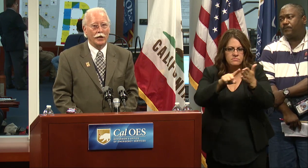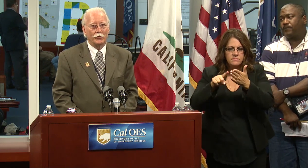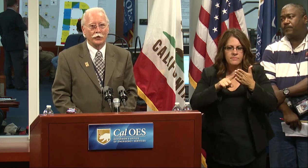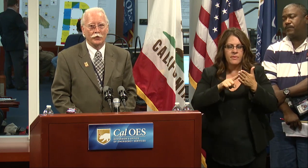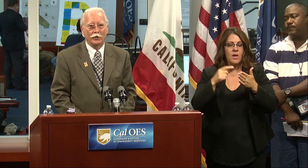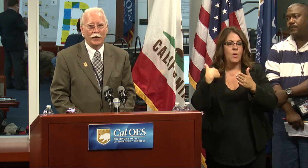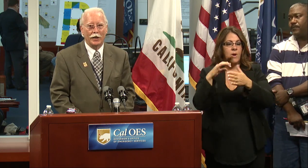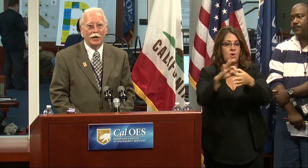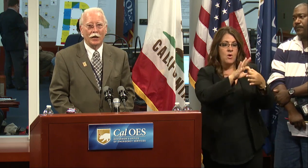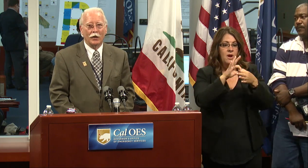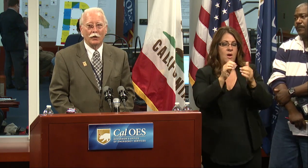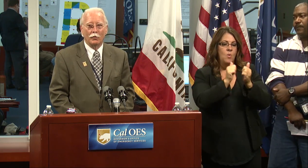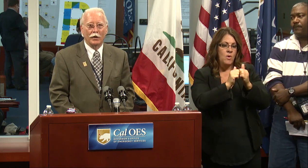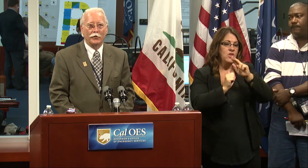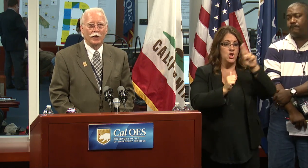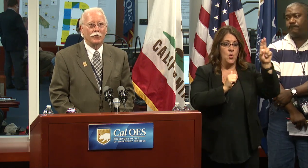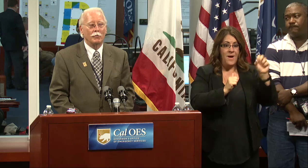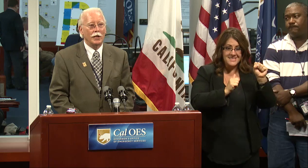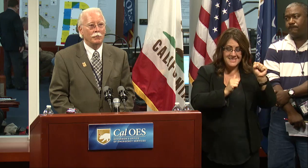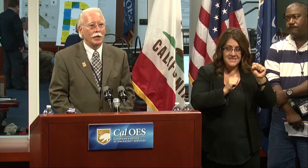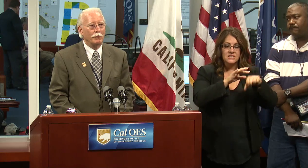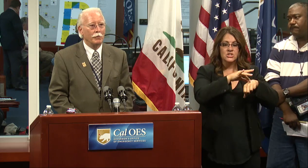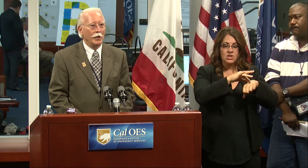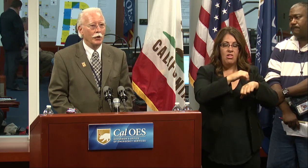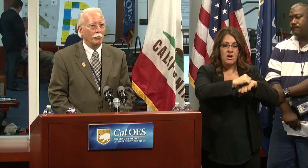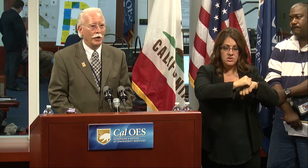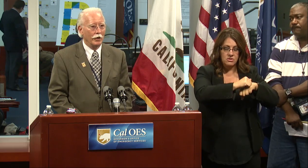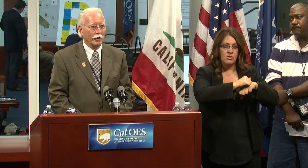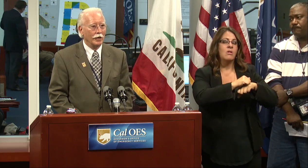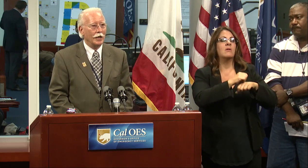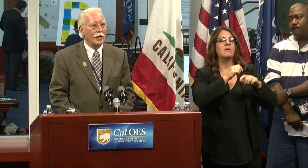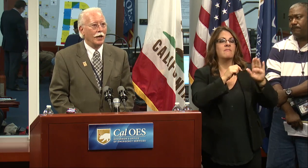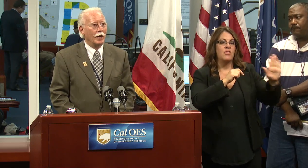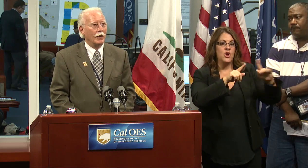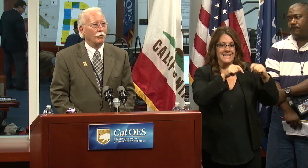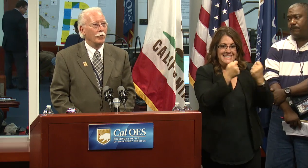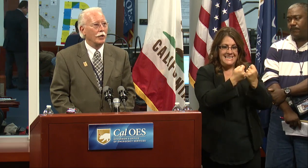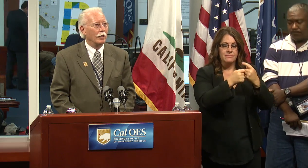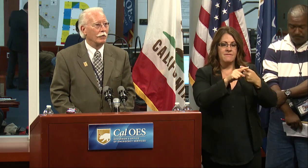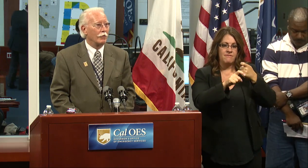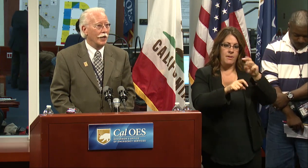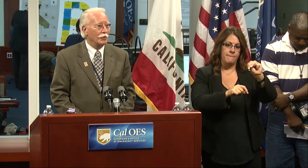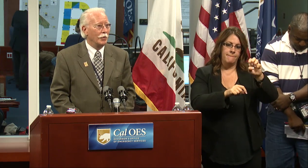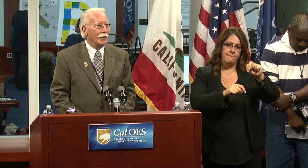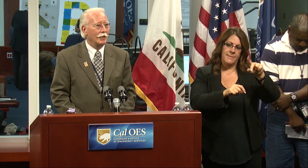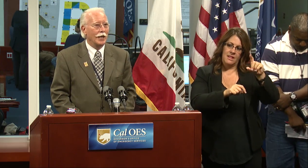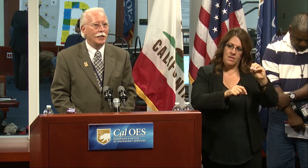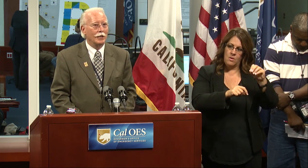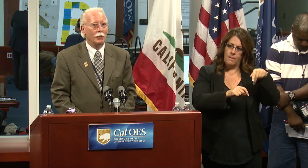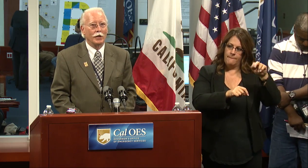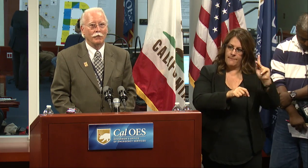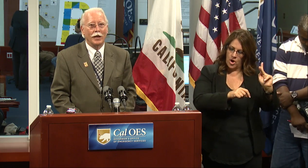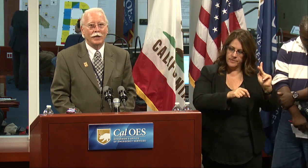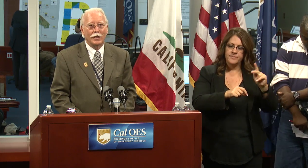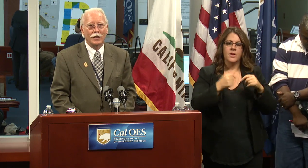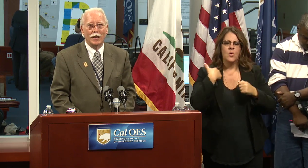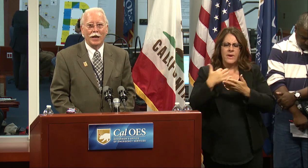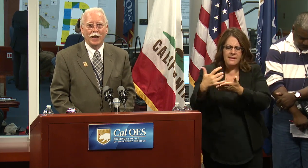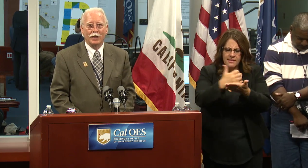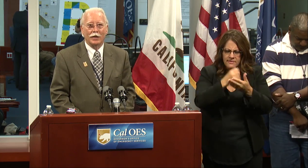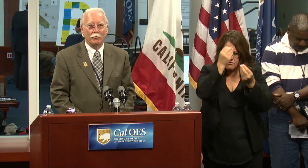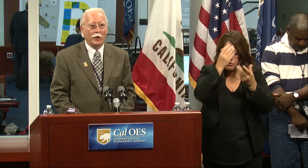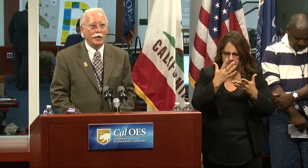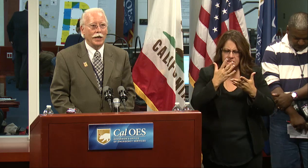U.S. Geological Survey who have sent some teams up from Menlo Park. We are transmitting the data that we are finding